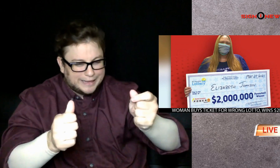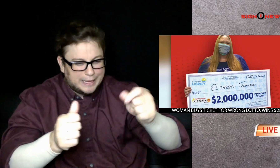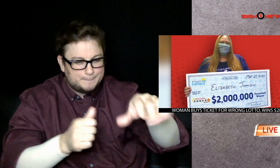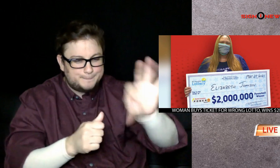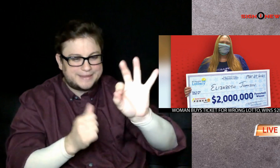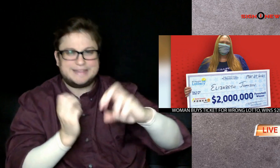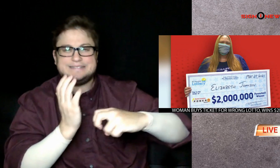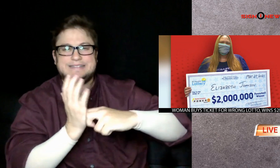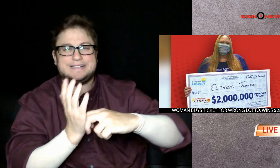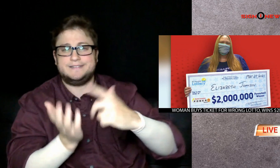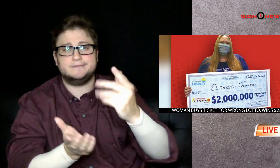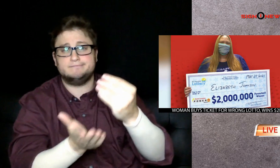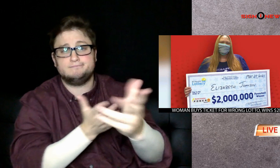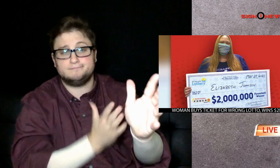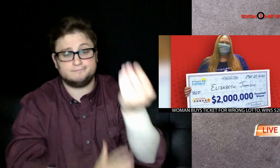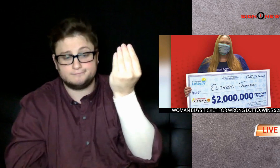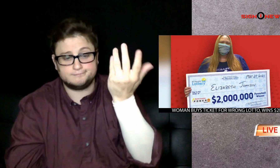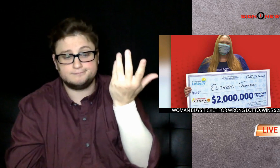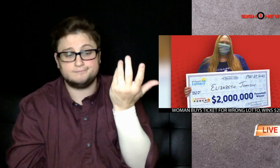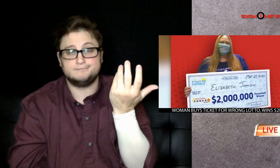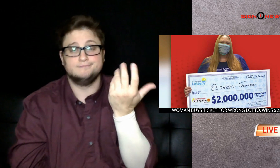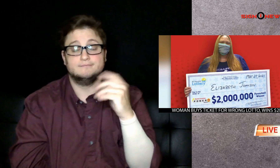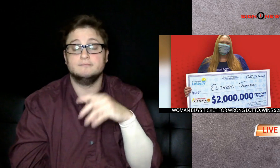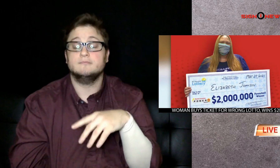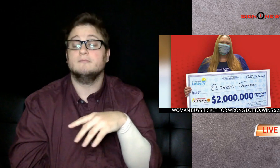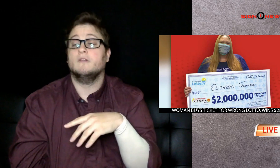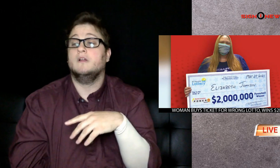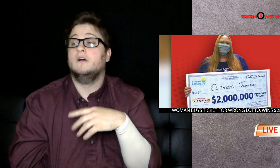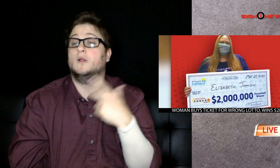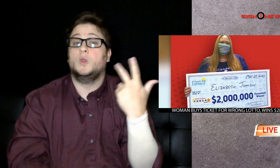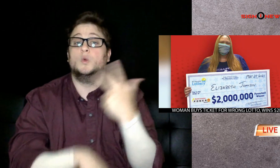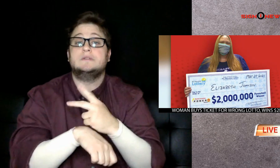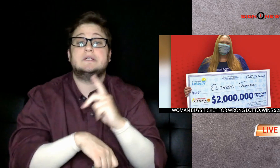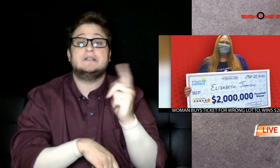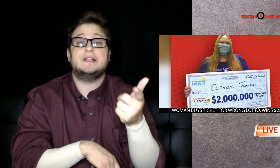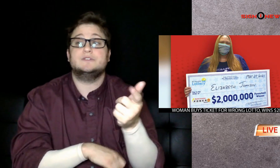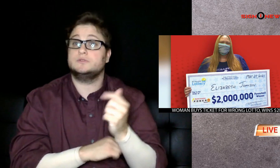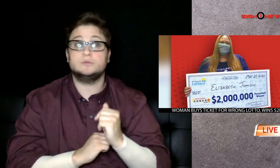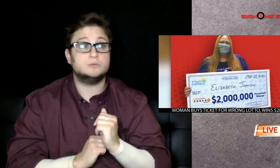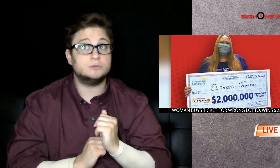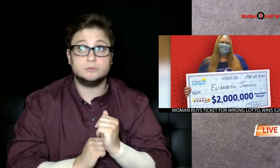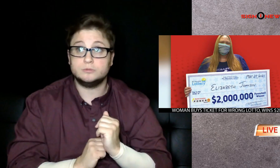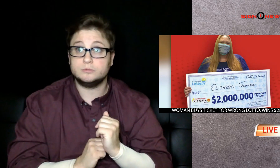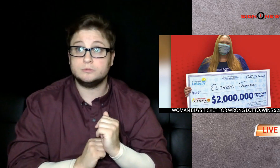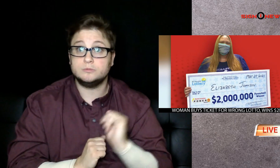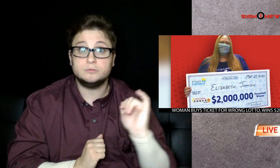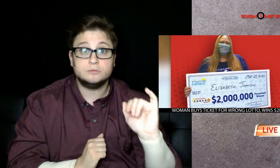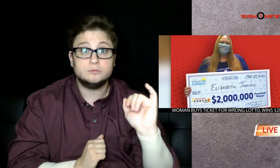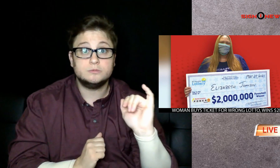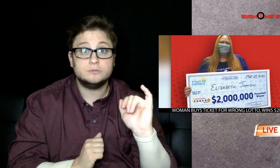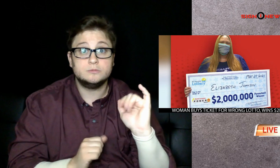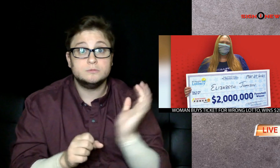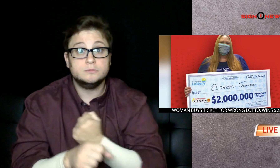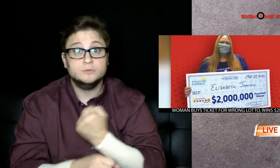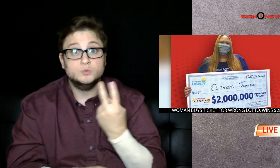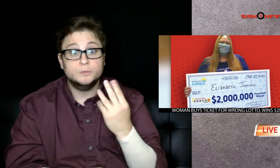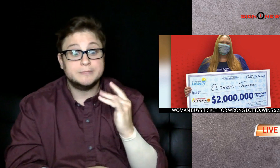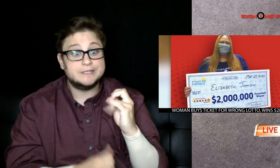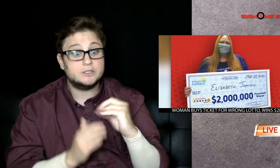decided to buy a quick pick ticket instead, and three days later found out she had